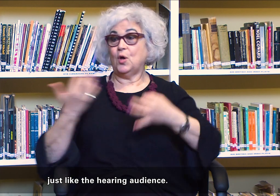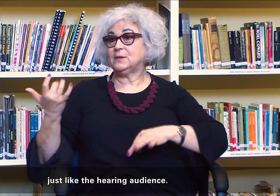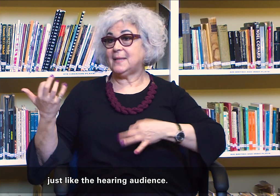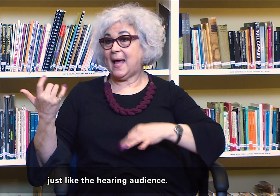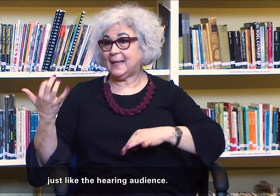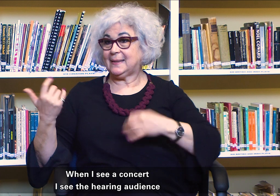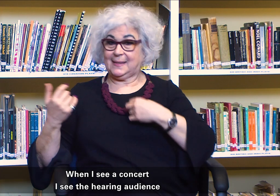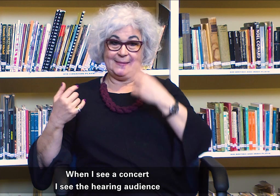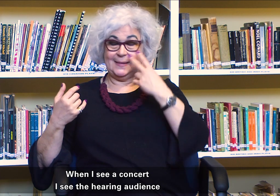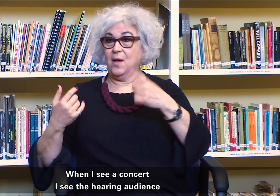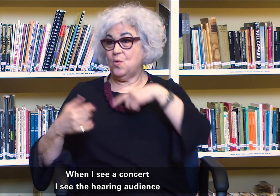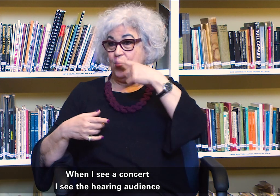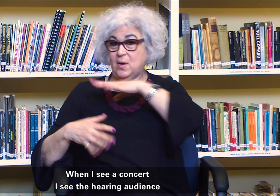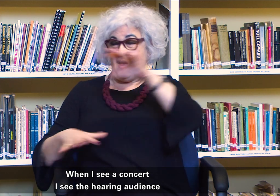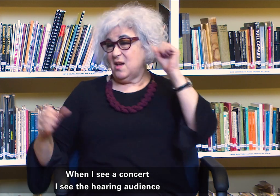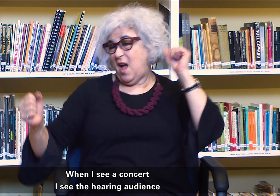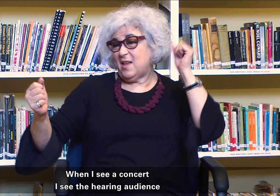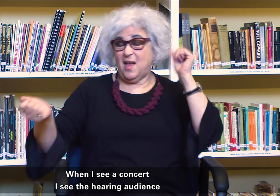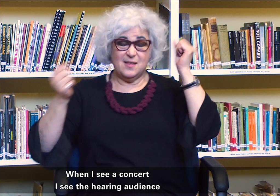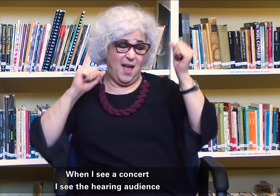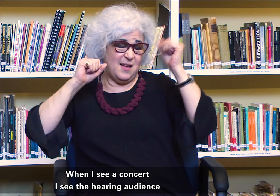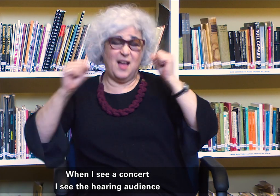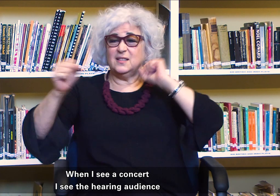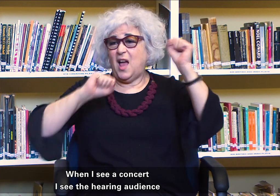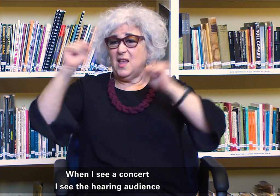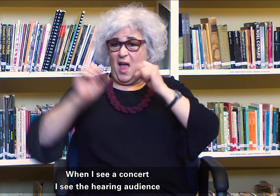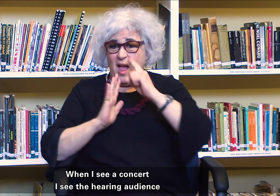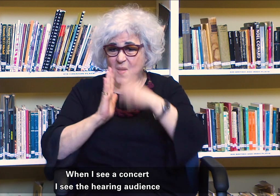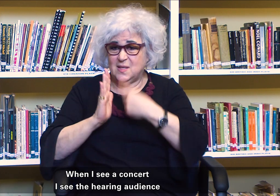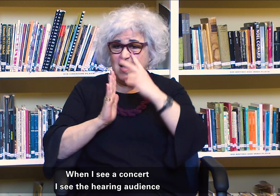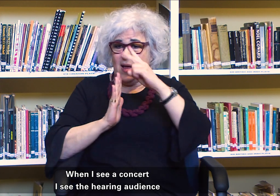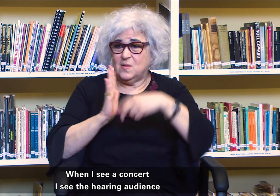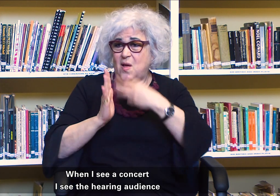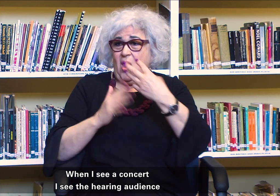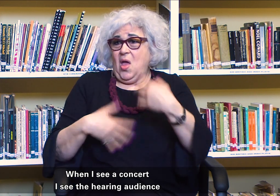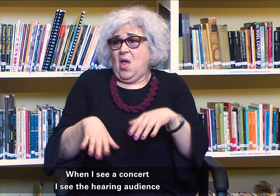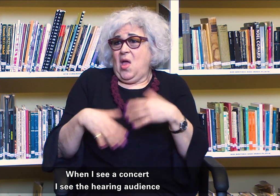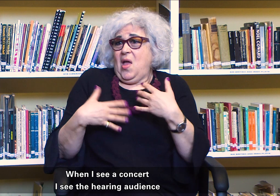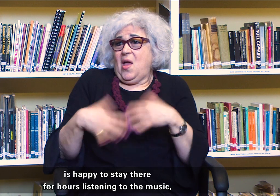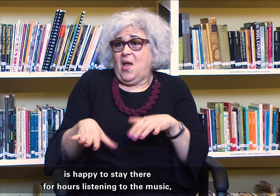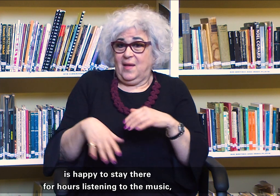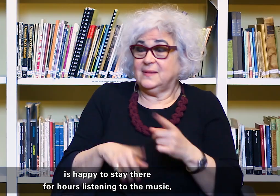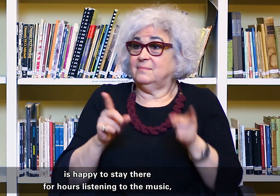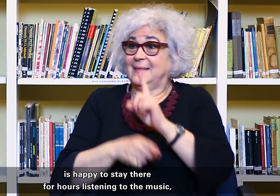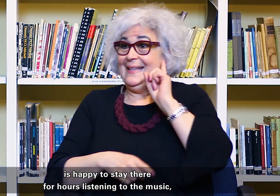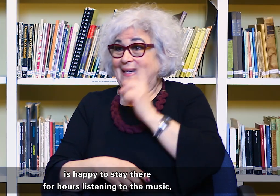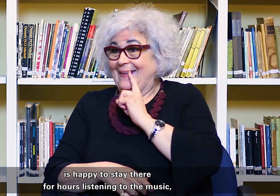You know, when I see a concert, I see the hearing audience is happy to stay there for hours listening